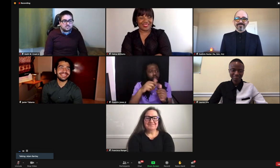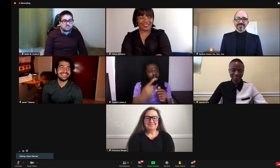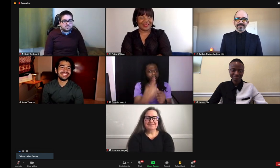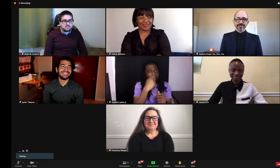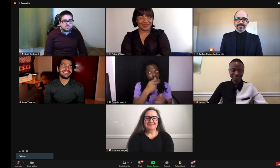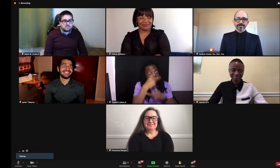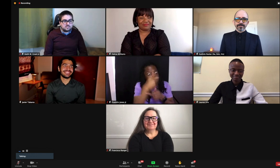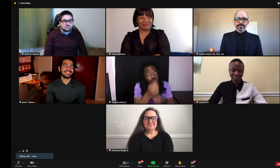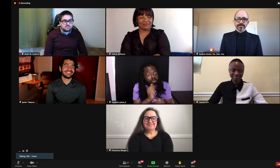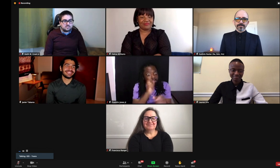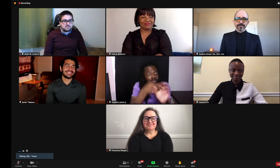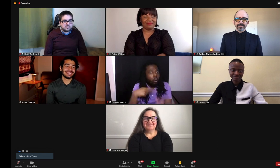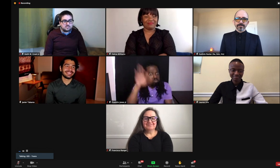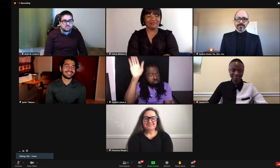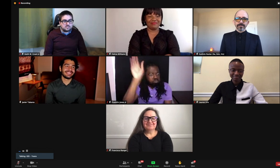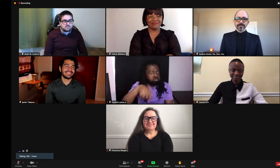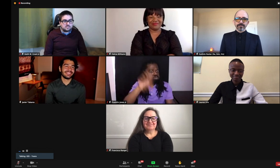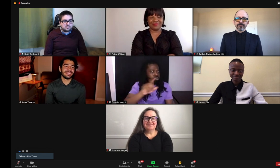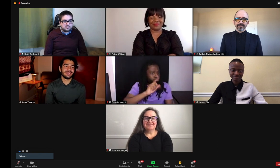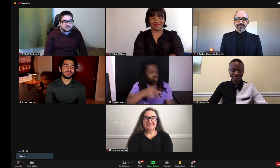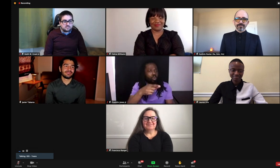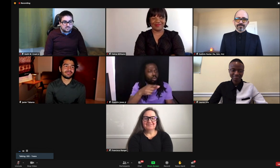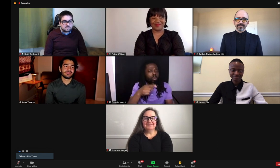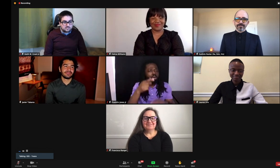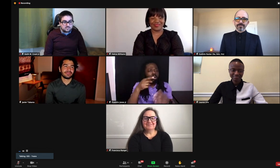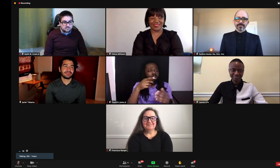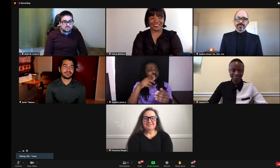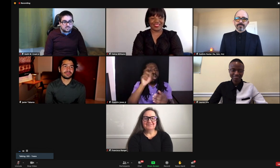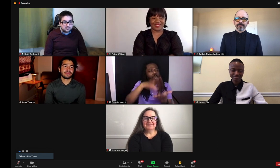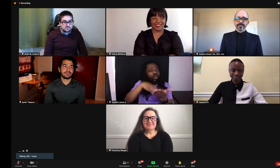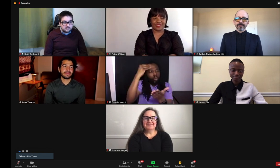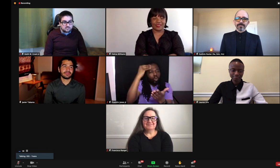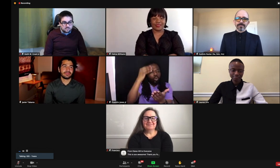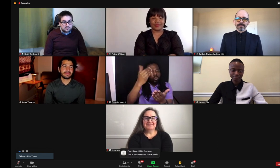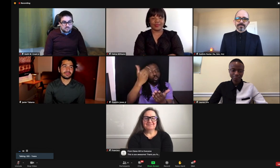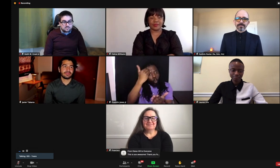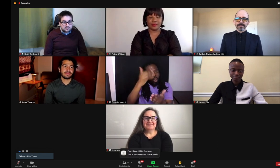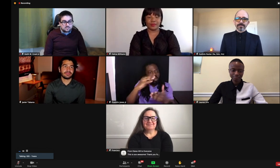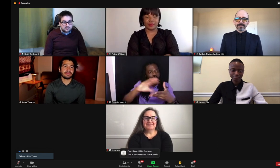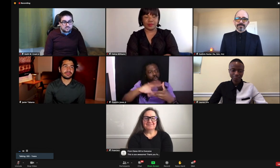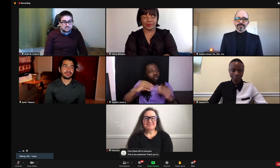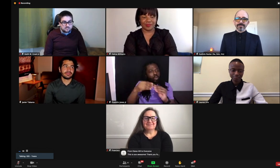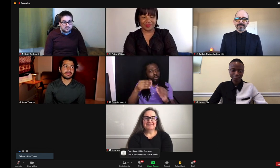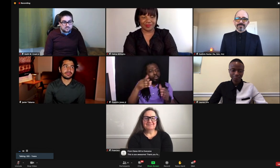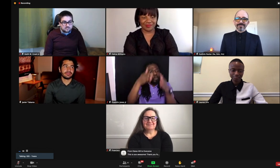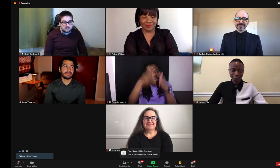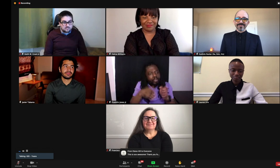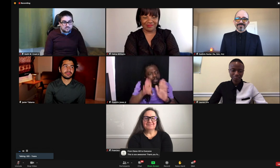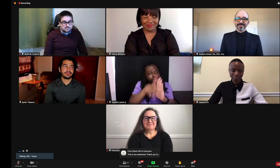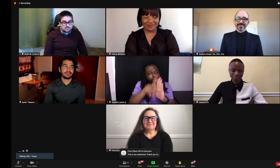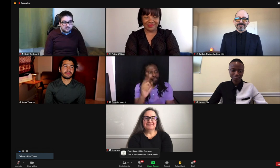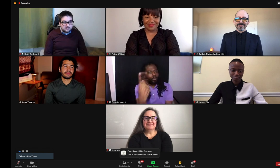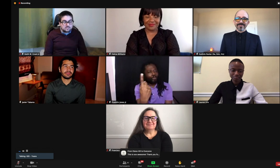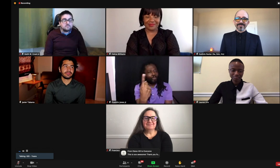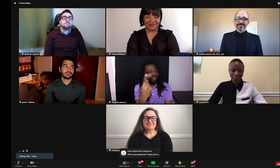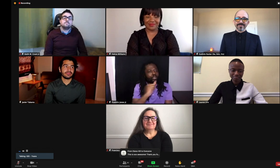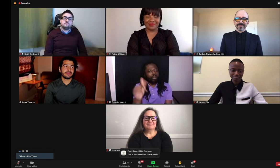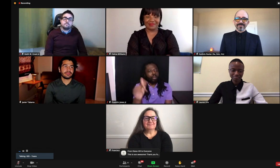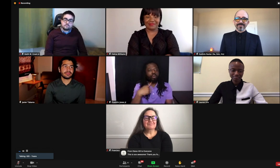you've got to remember how fast, you know, time flies by. So when I was asked to be a part of it, you have to really know the background of the